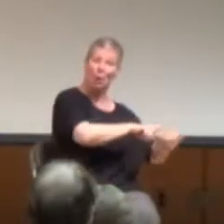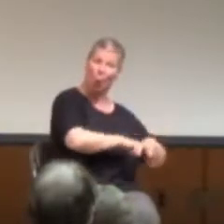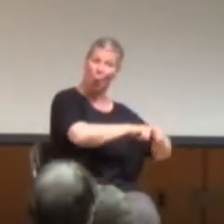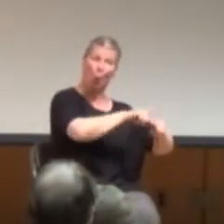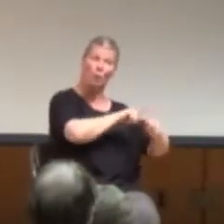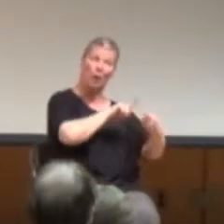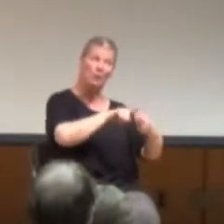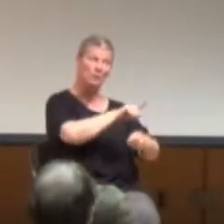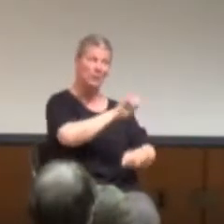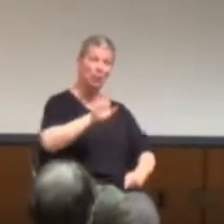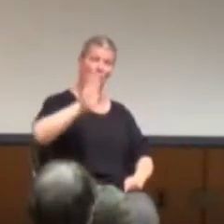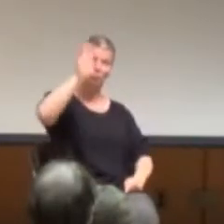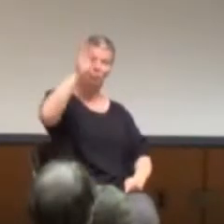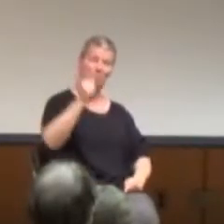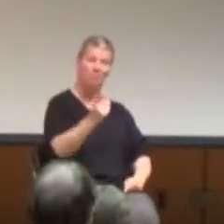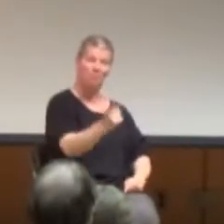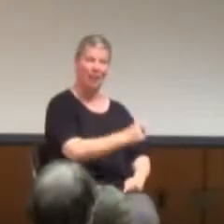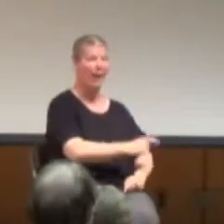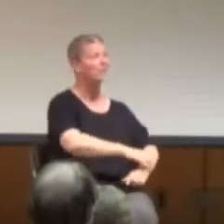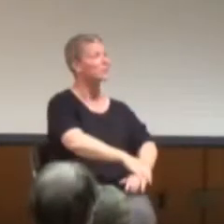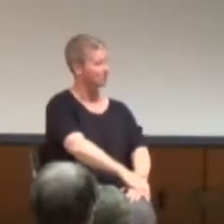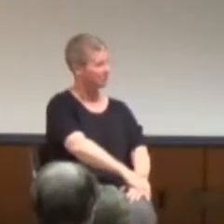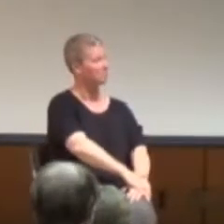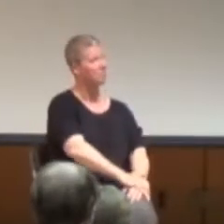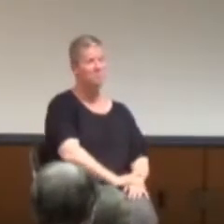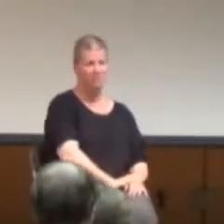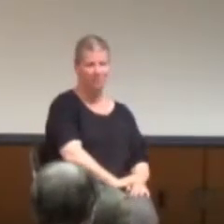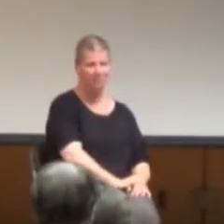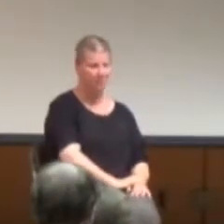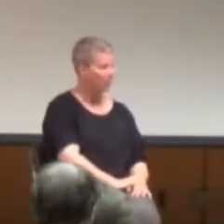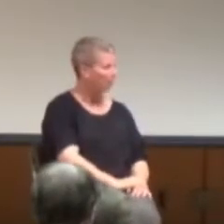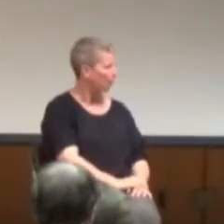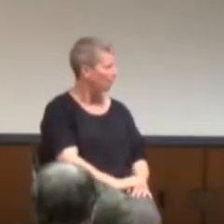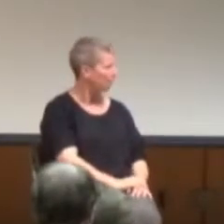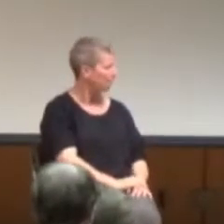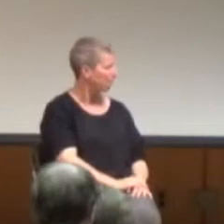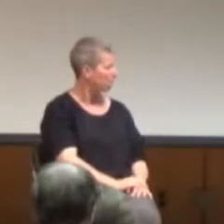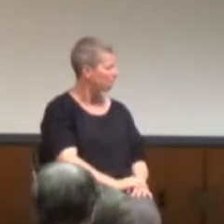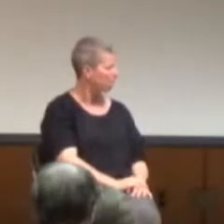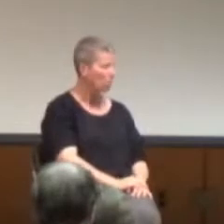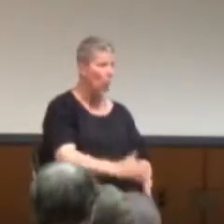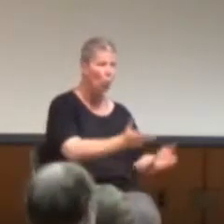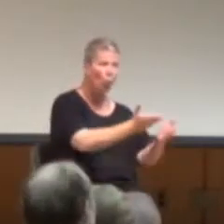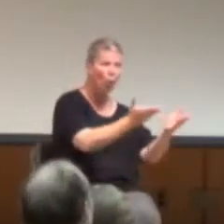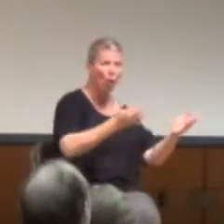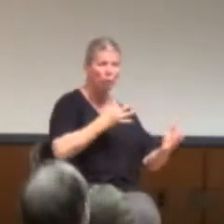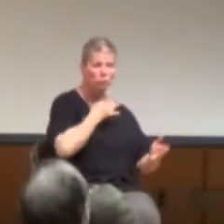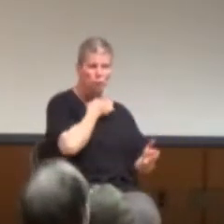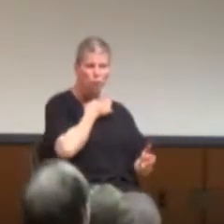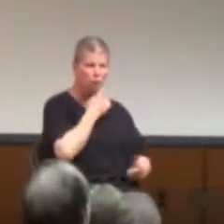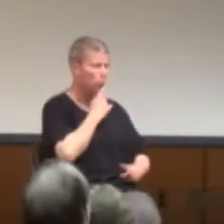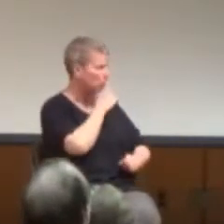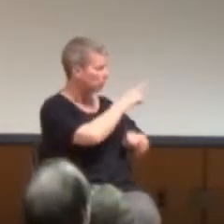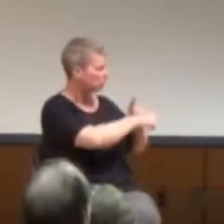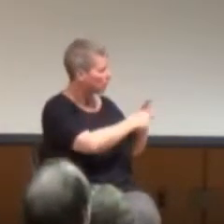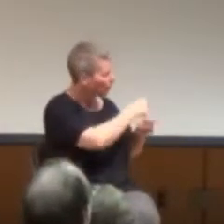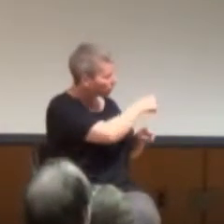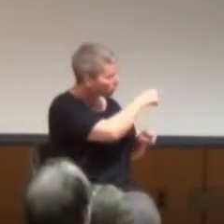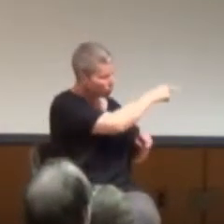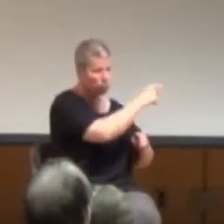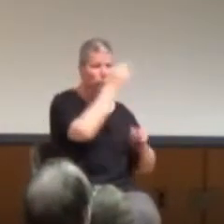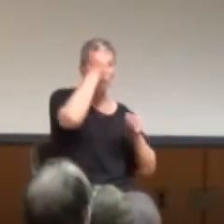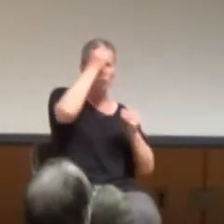a question. So, encourage. If anybody has a question about, like, any of our content that we've created, or anything, you can ask that, too.